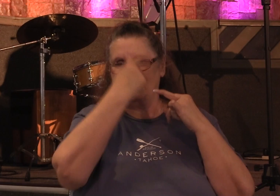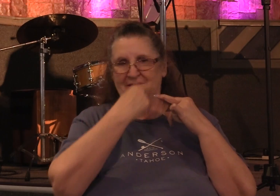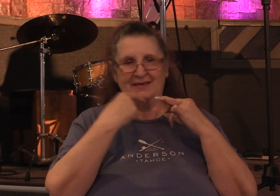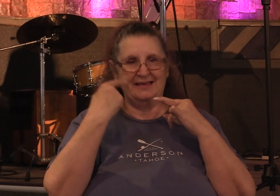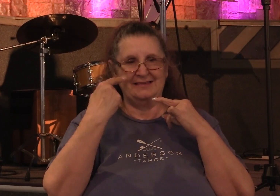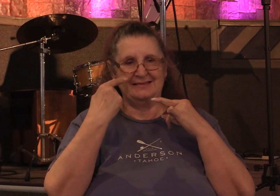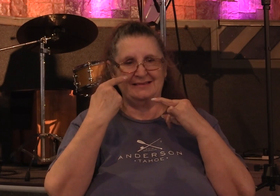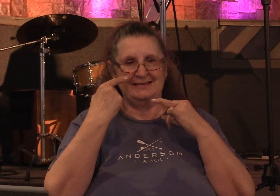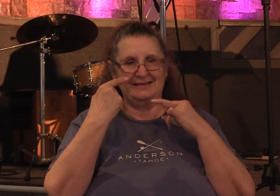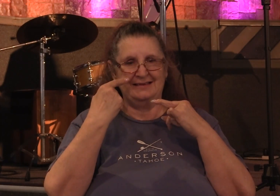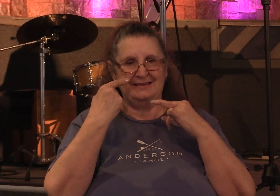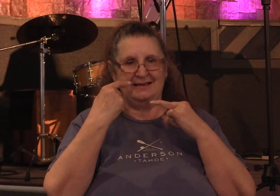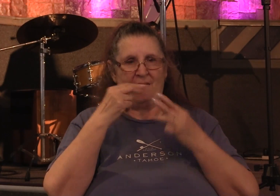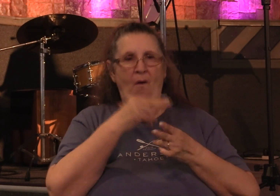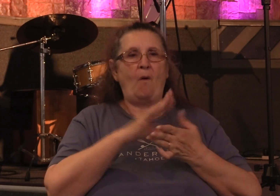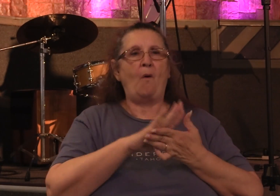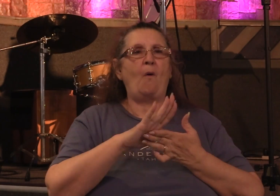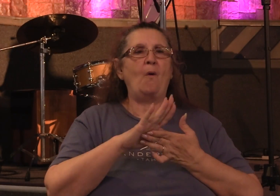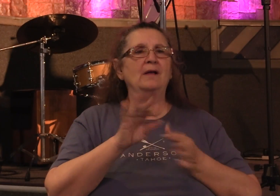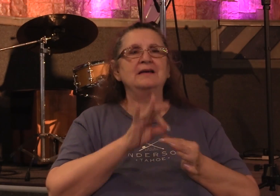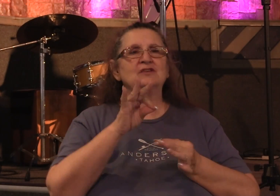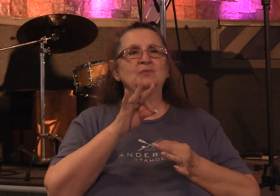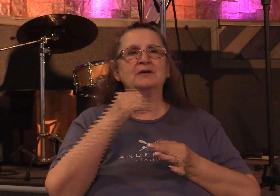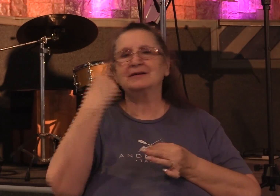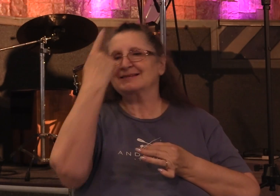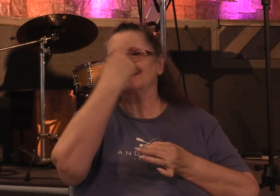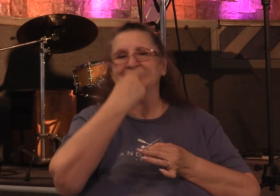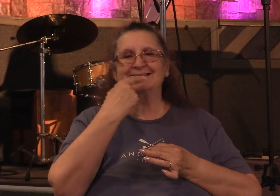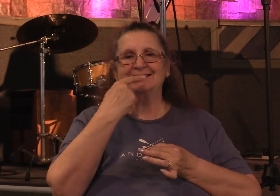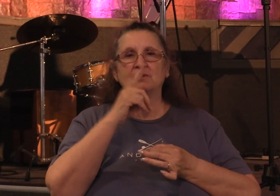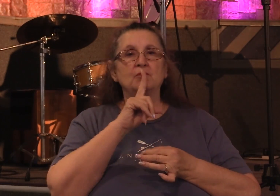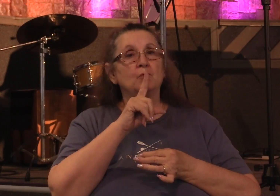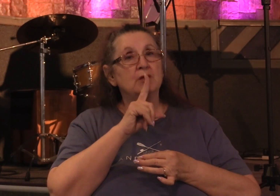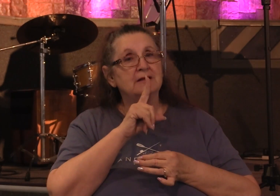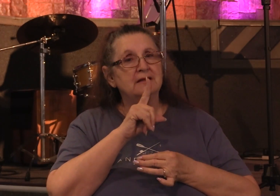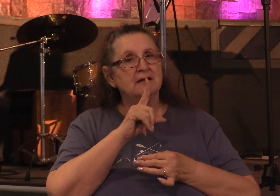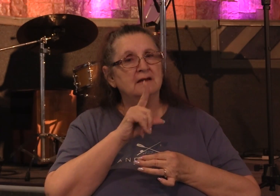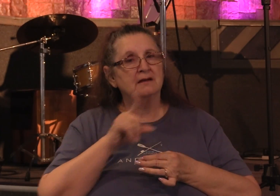was one of being holy and spiritual when in reality they weren't